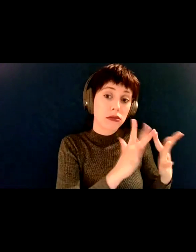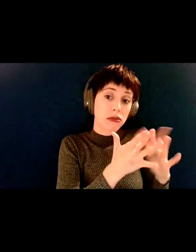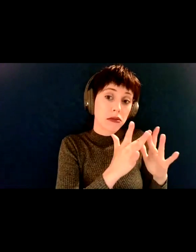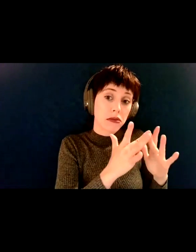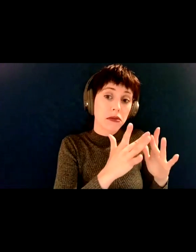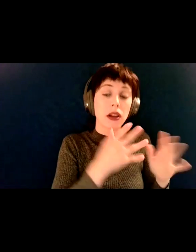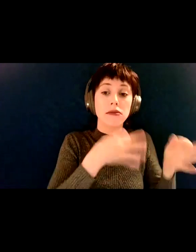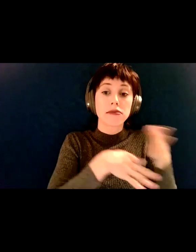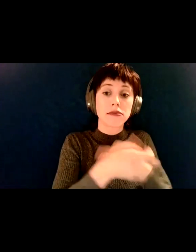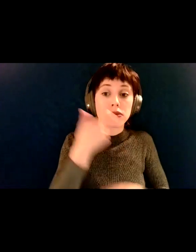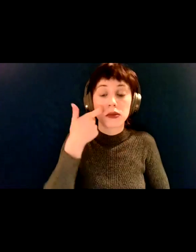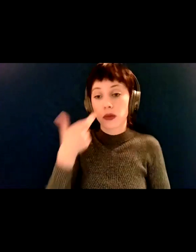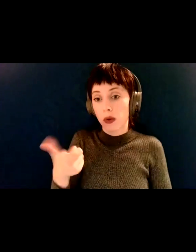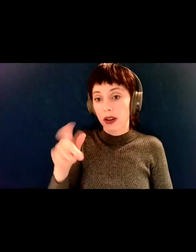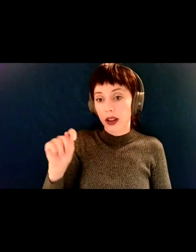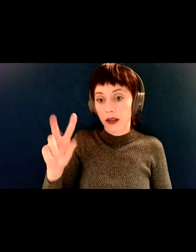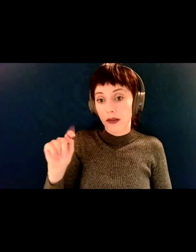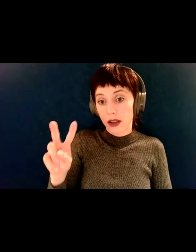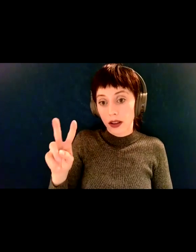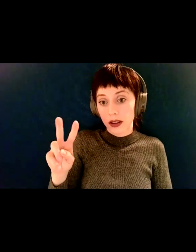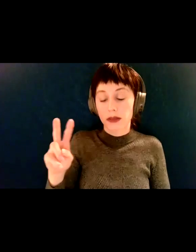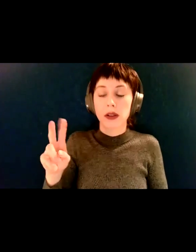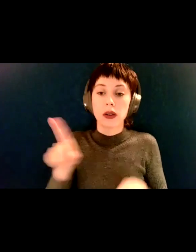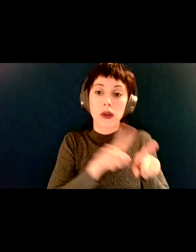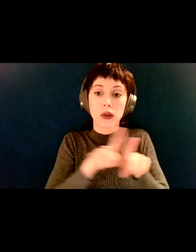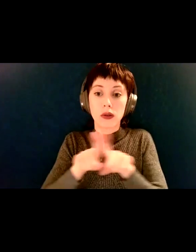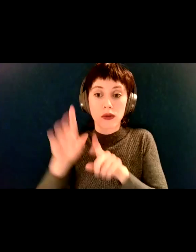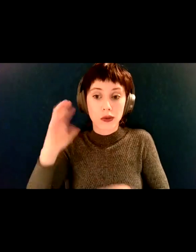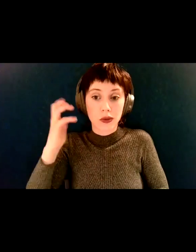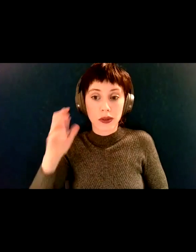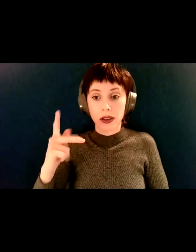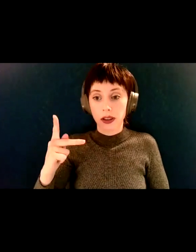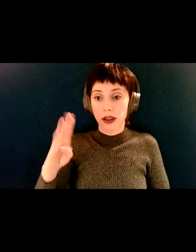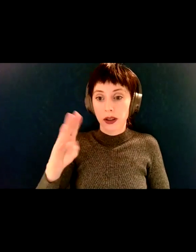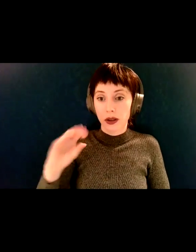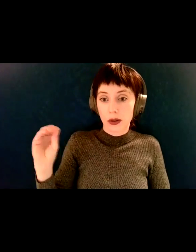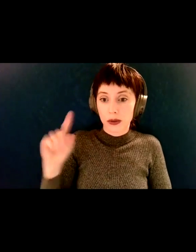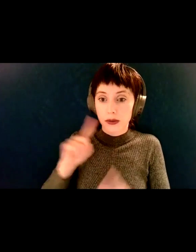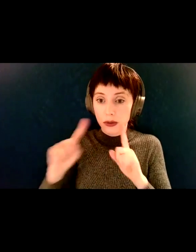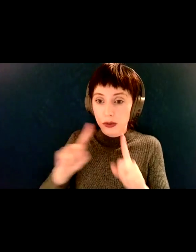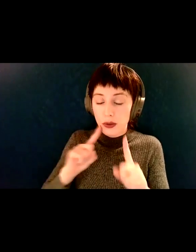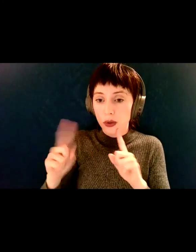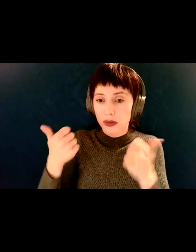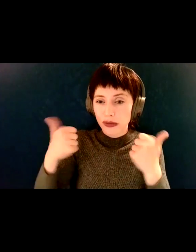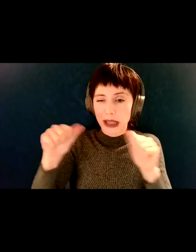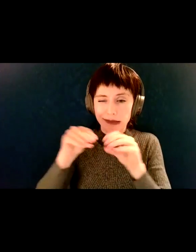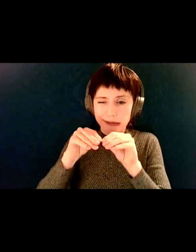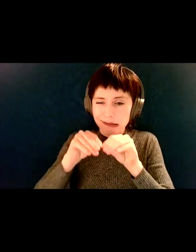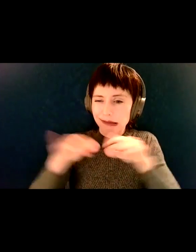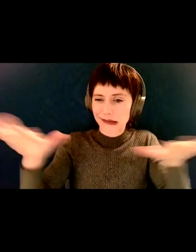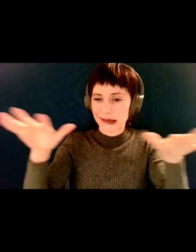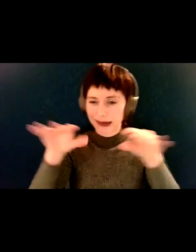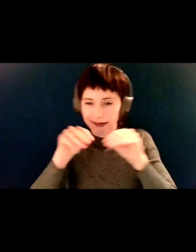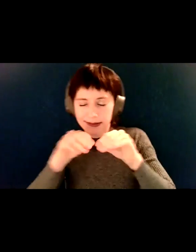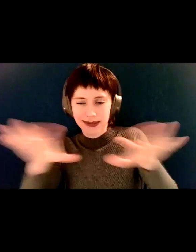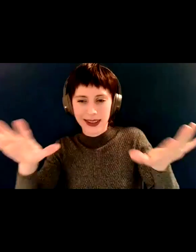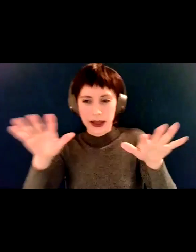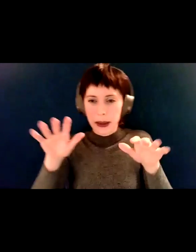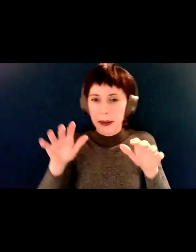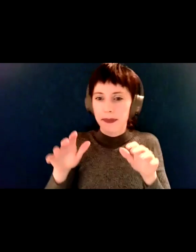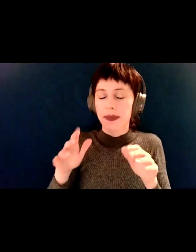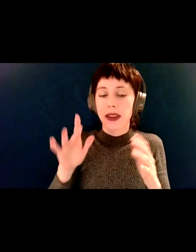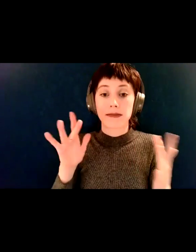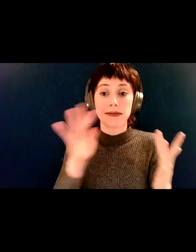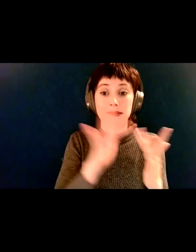KABU and putting some effort out into reaching out to people who are living in long-term care